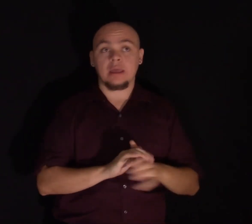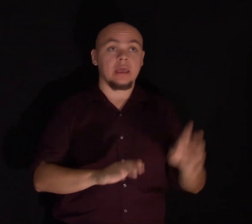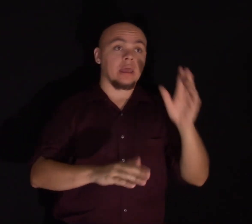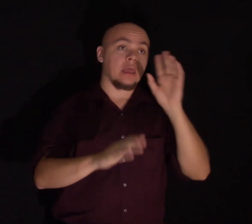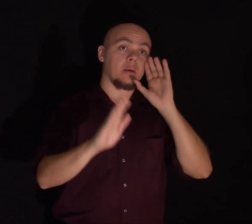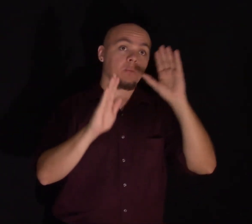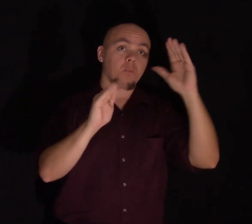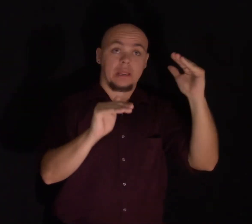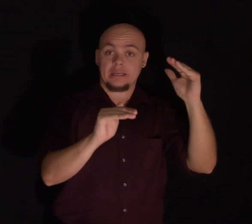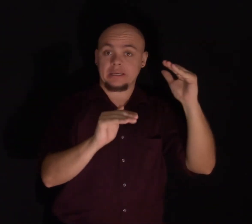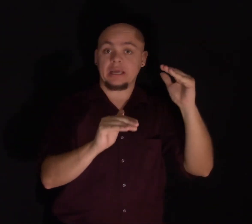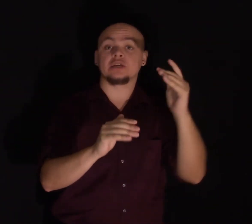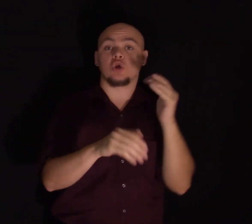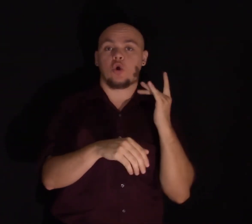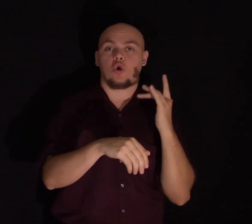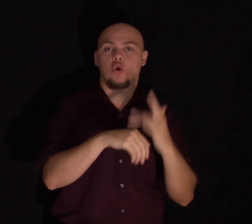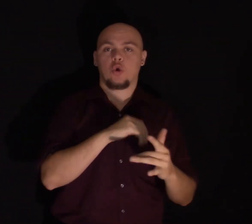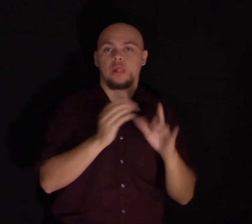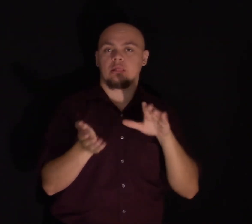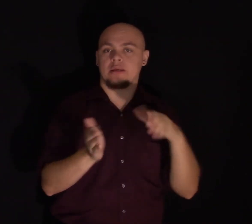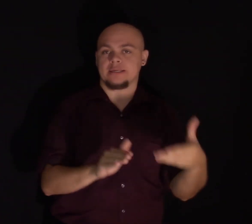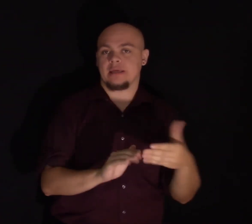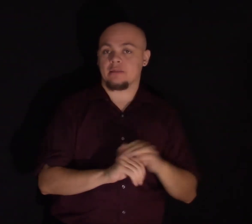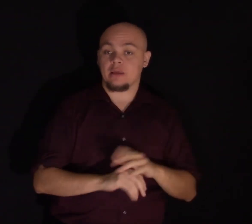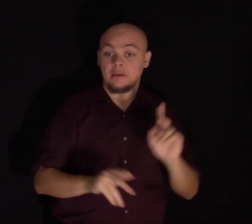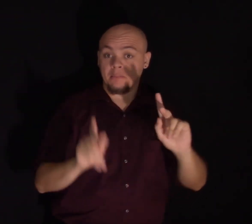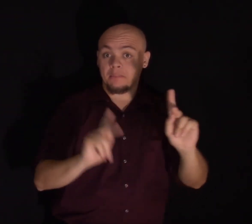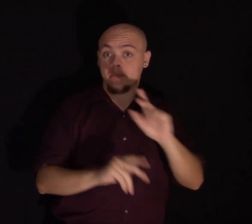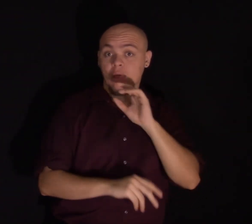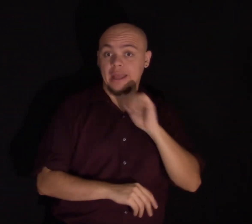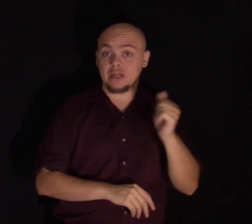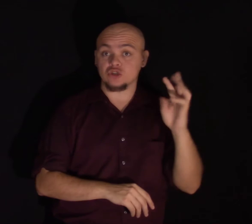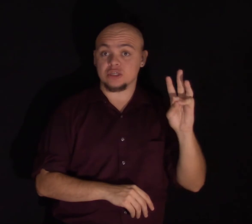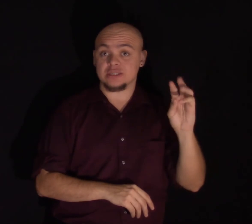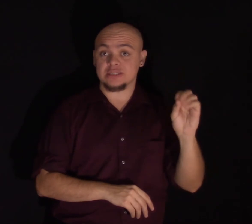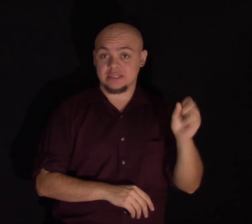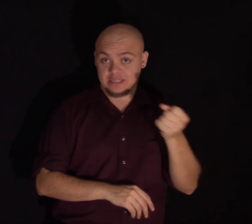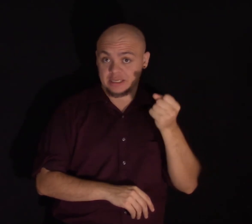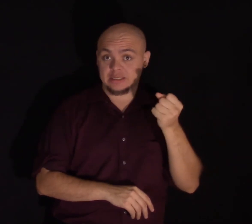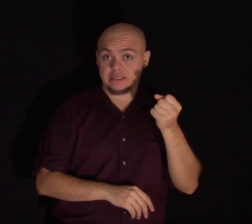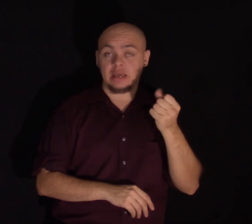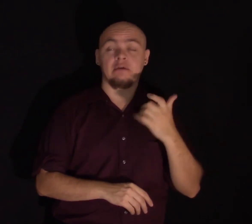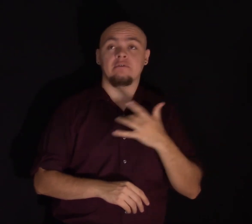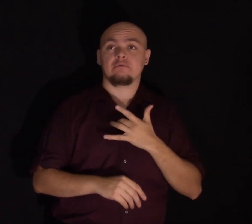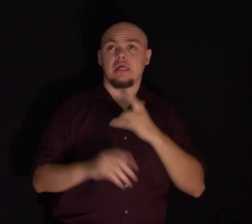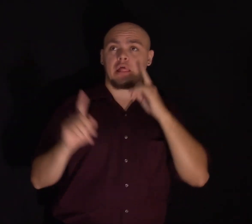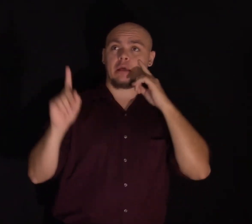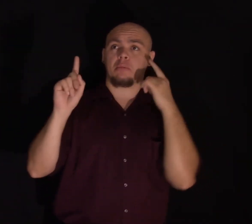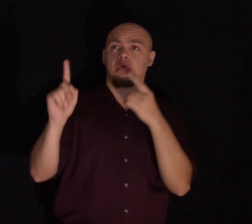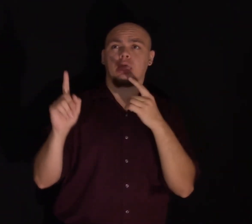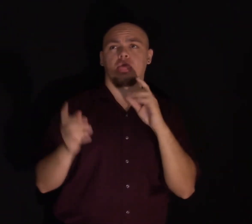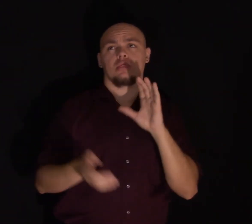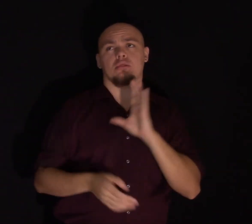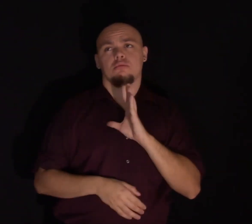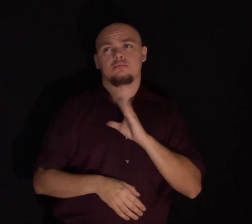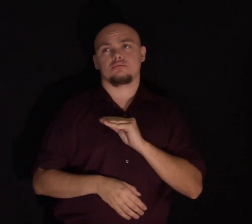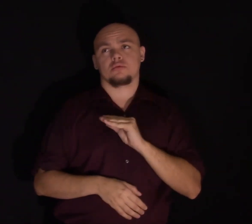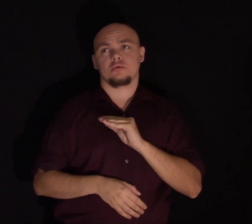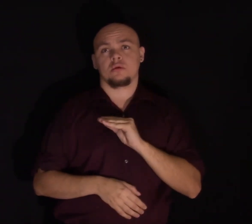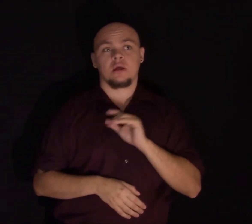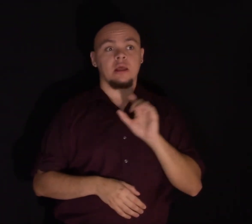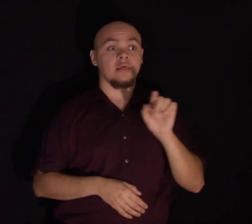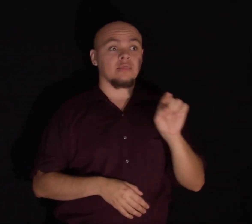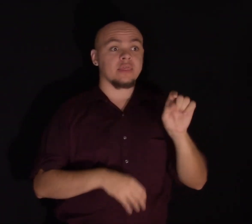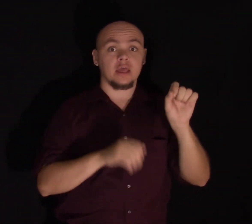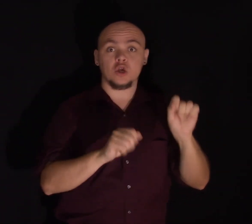In a recent study, people who are in their 60s with a low sense of purpose had more than twice the likelihood of dying